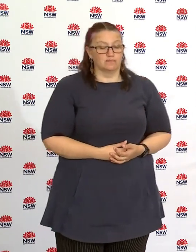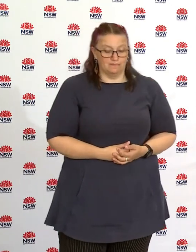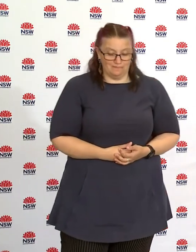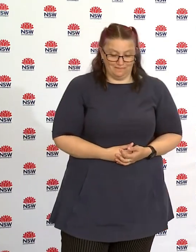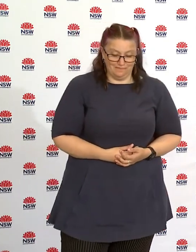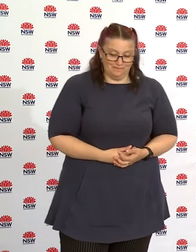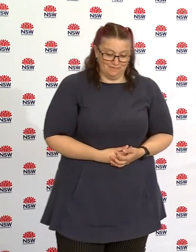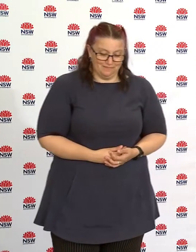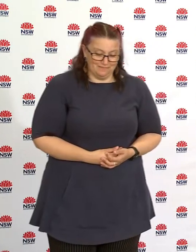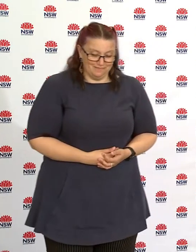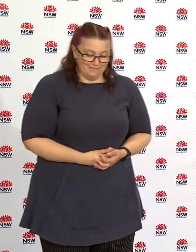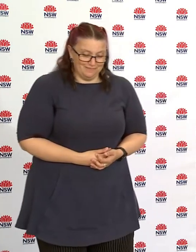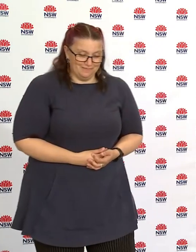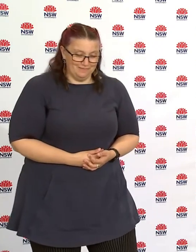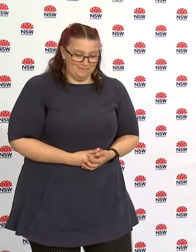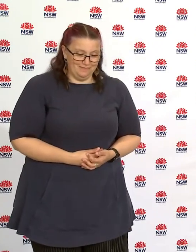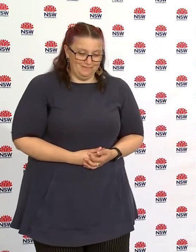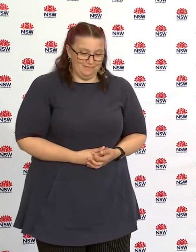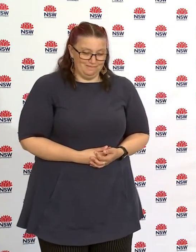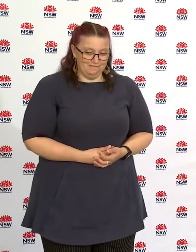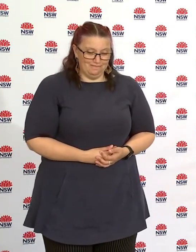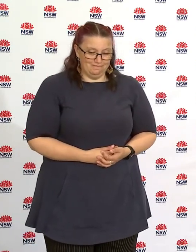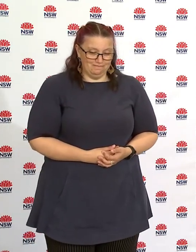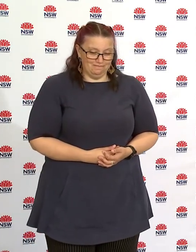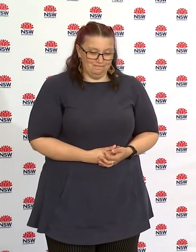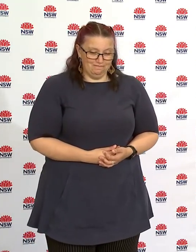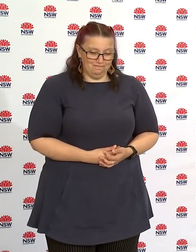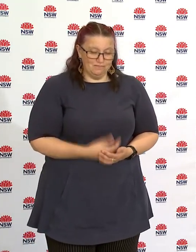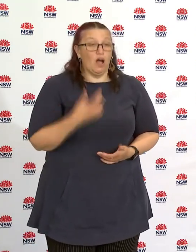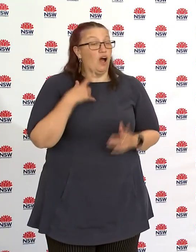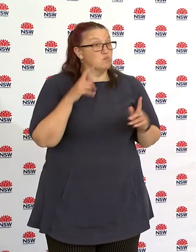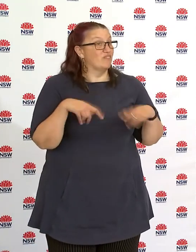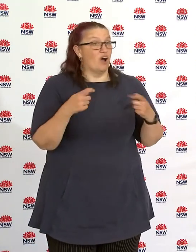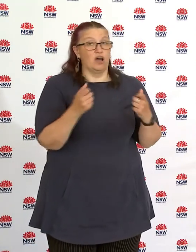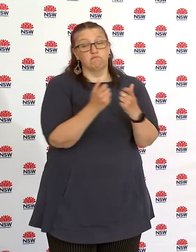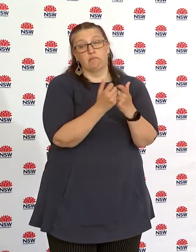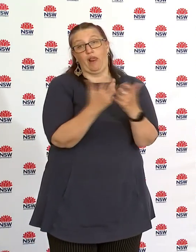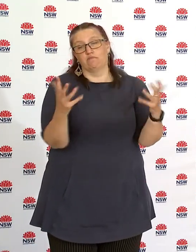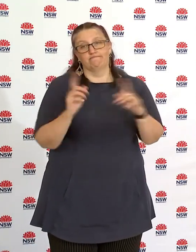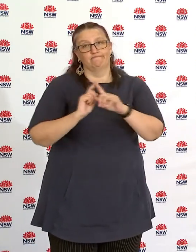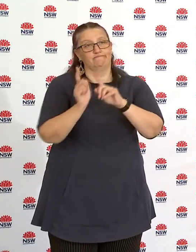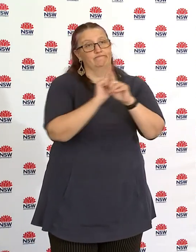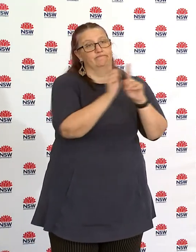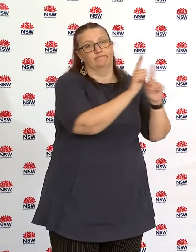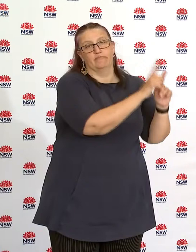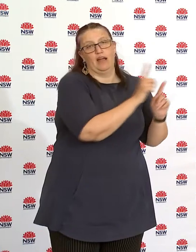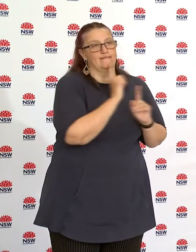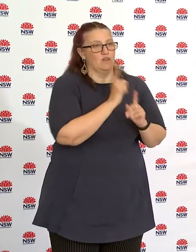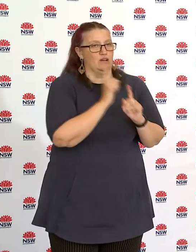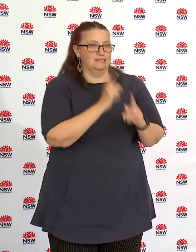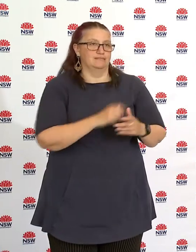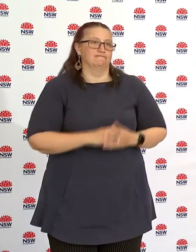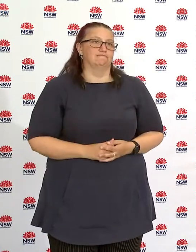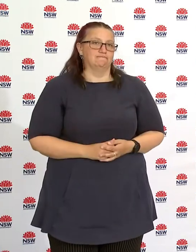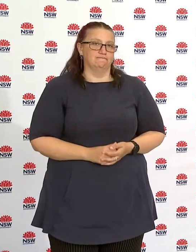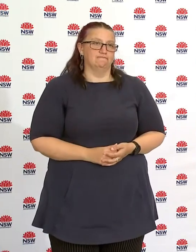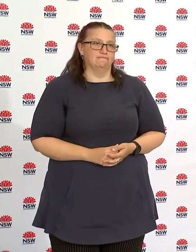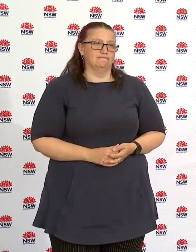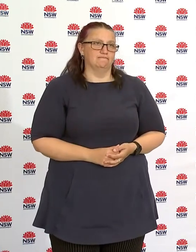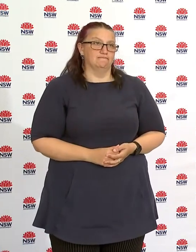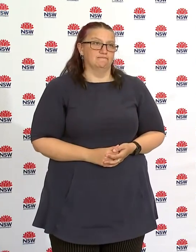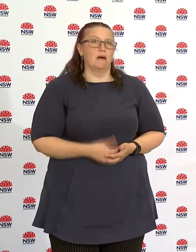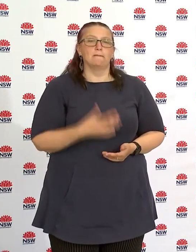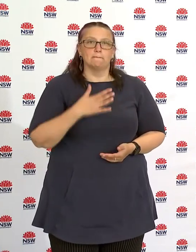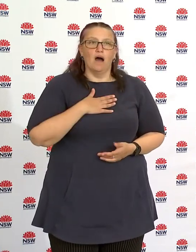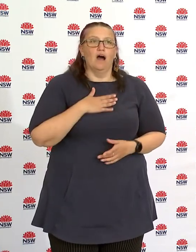provide and I'm I'm very clear that that we're that we're on a course to get through this pandemic I just want to go back to the